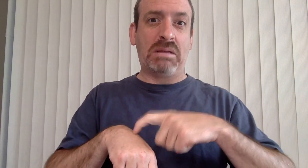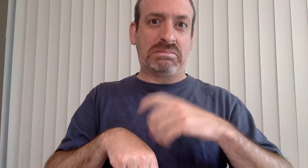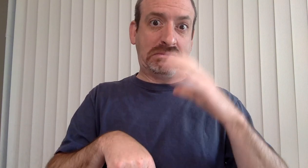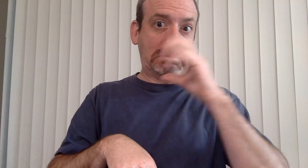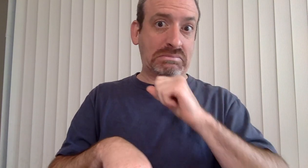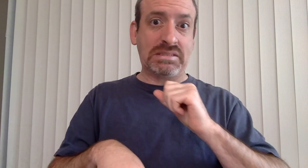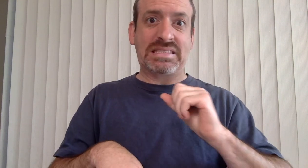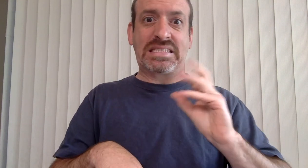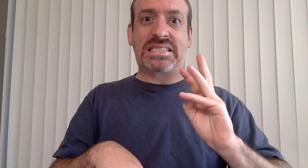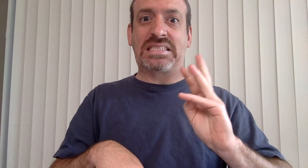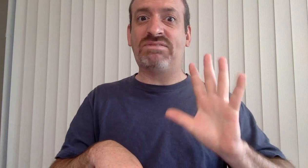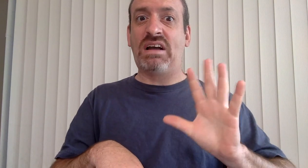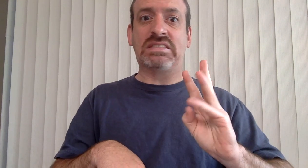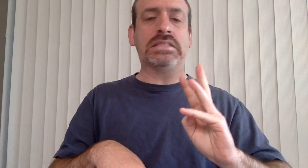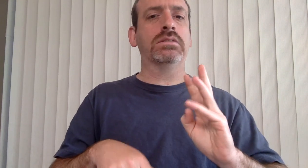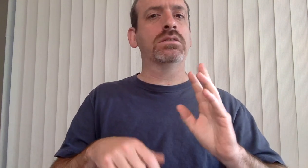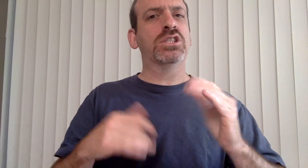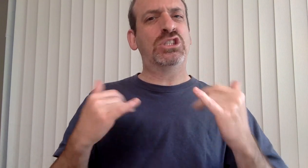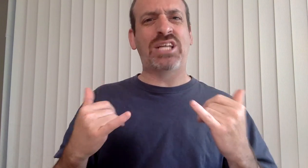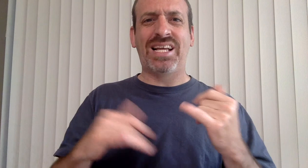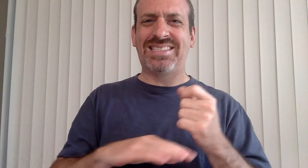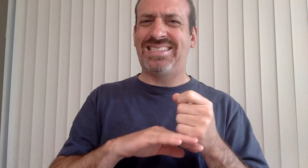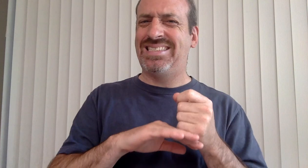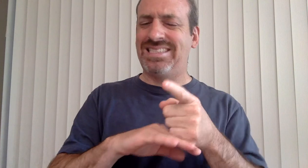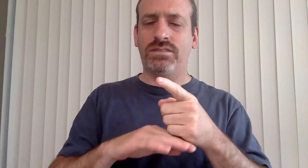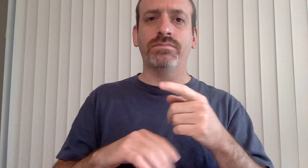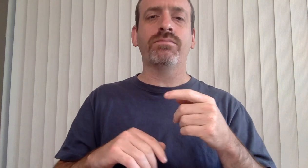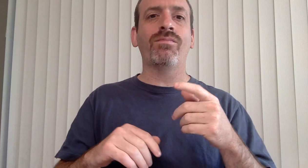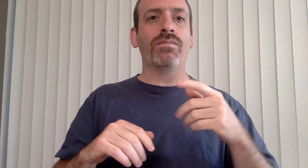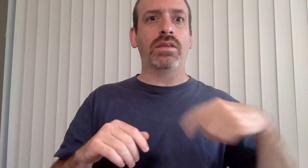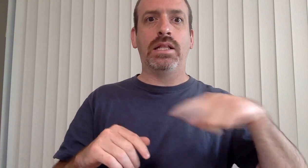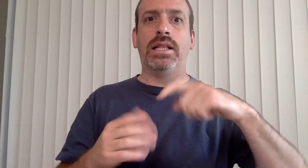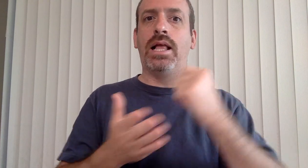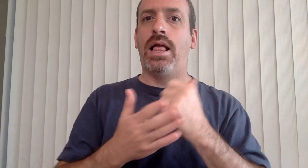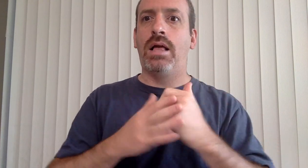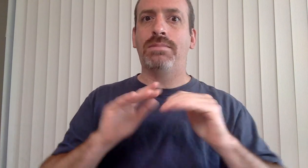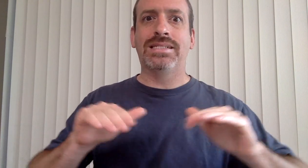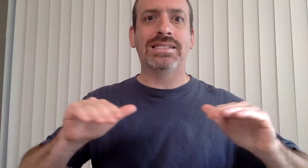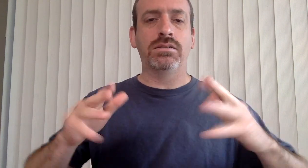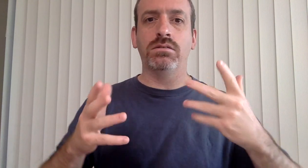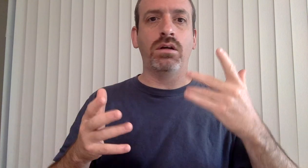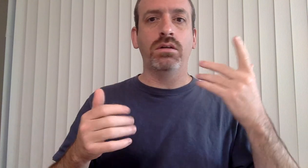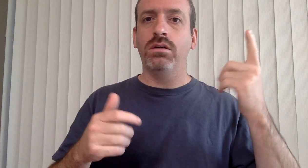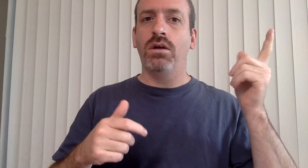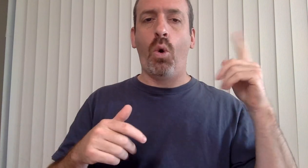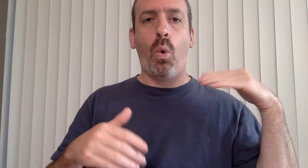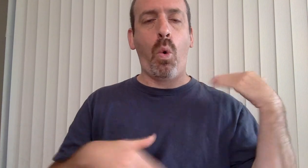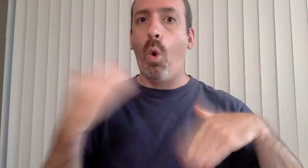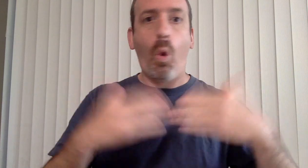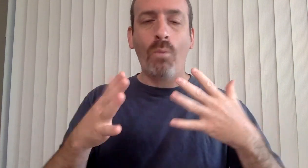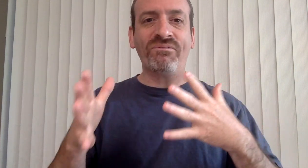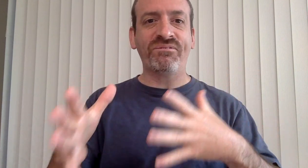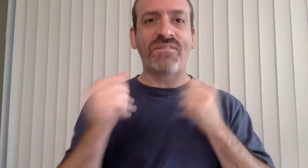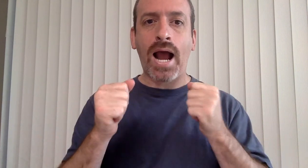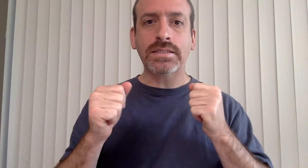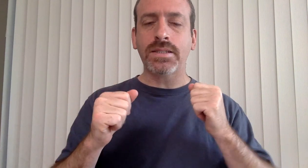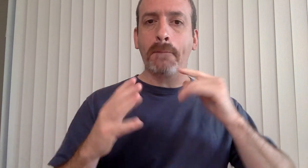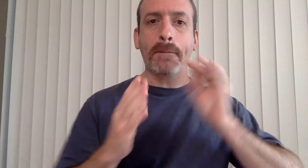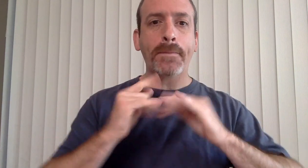Welcome home, son. What? Let me go. Did you just say son?